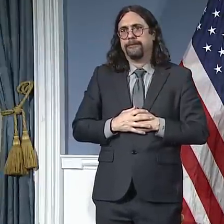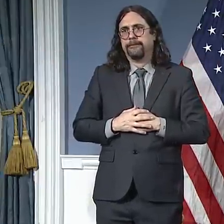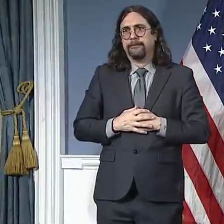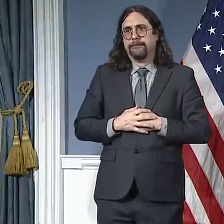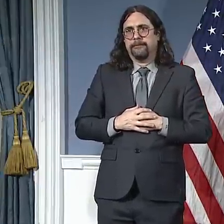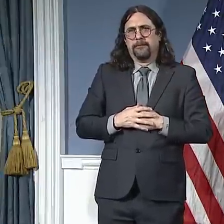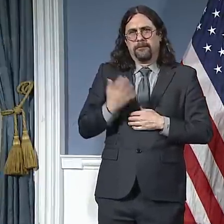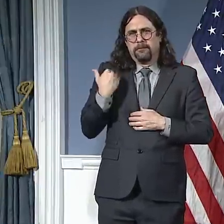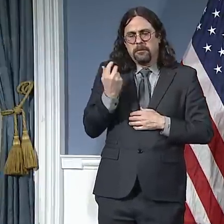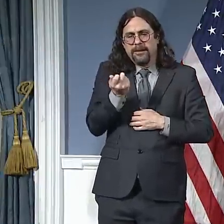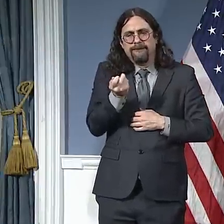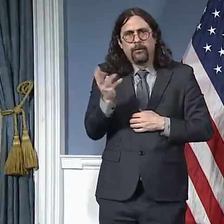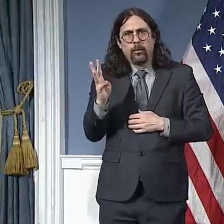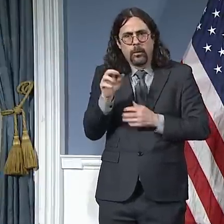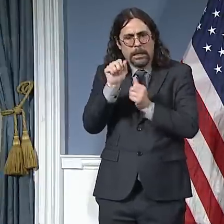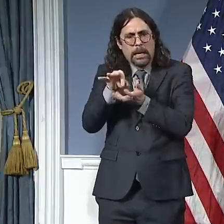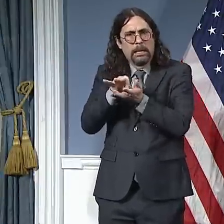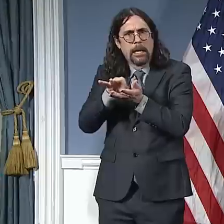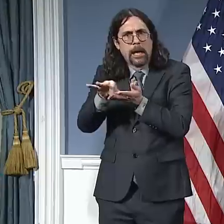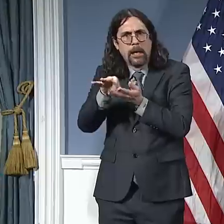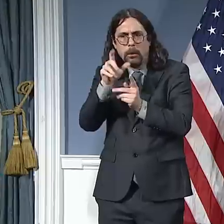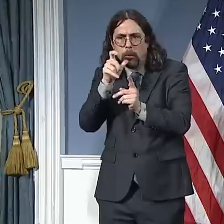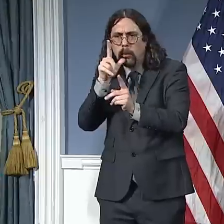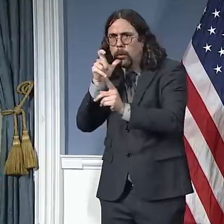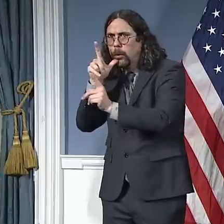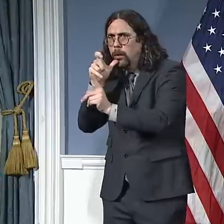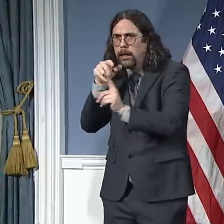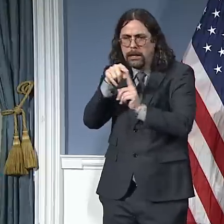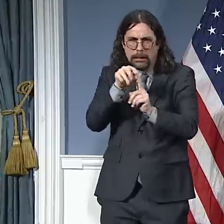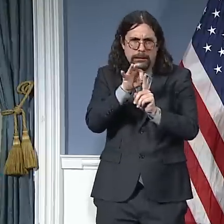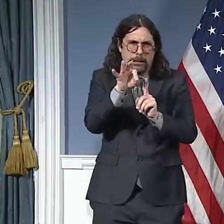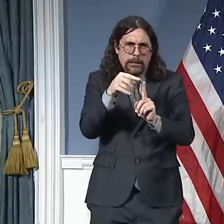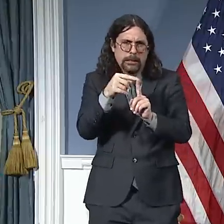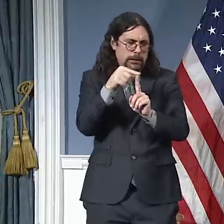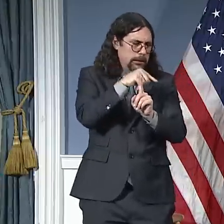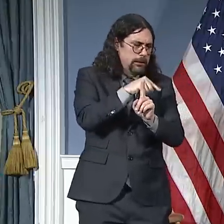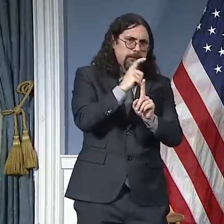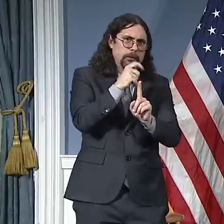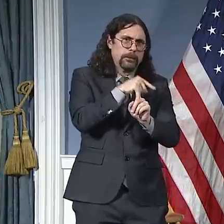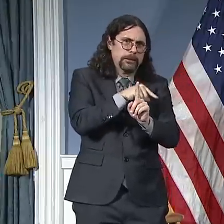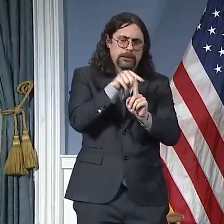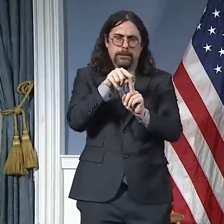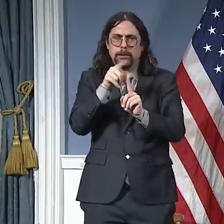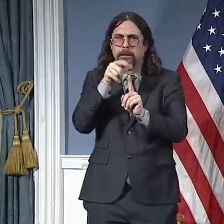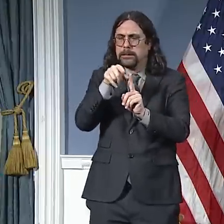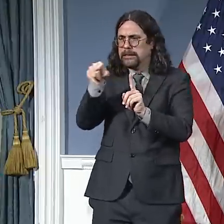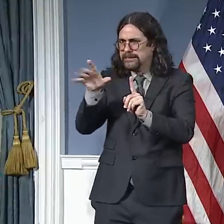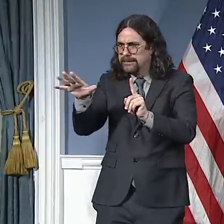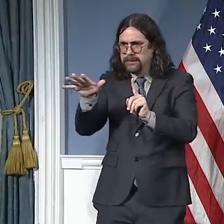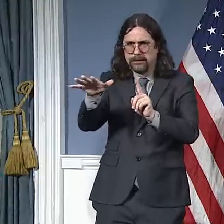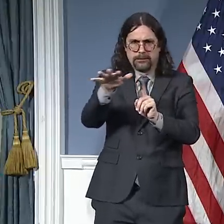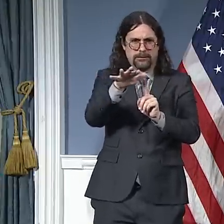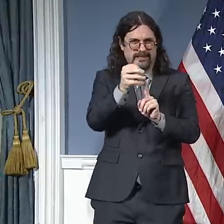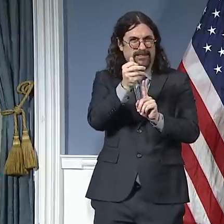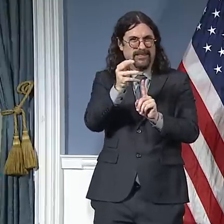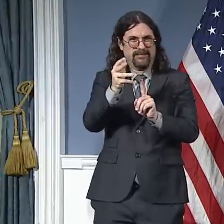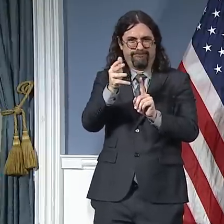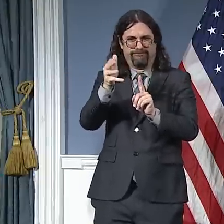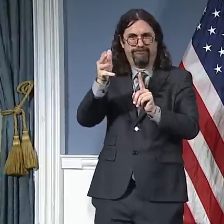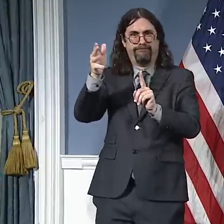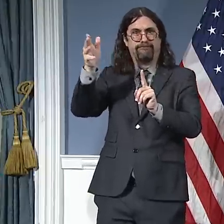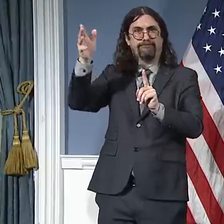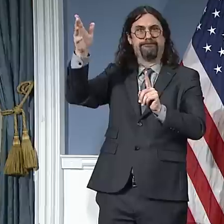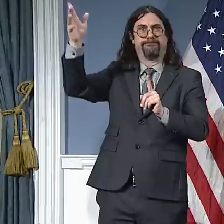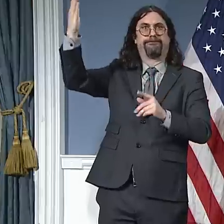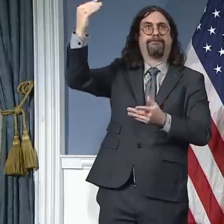small universe and act accordingly. We're now in an age of rapid advance to this disease, community spread